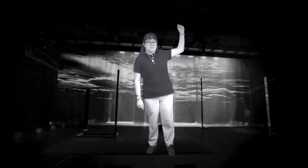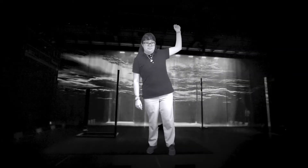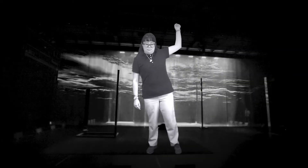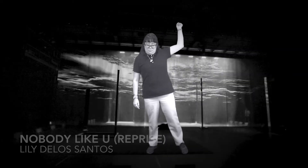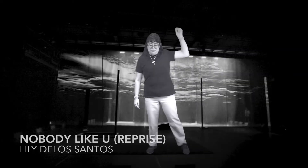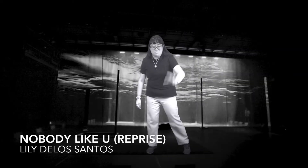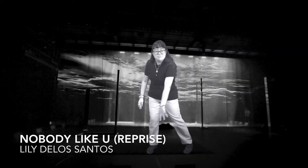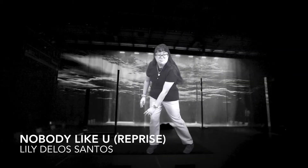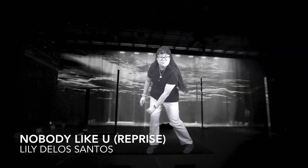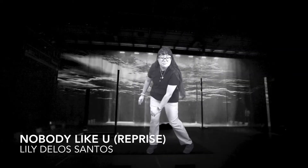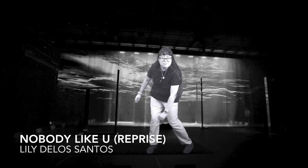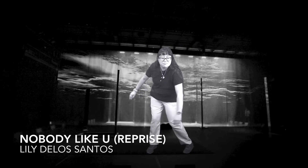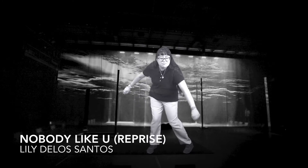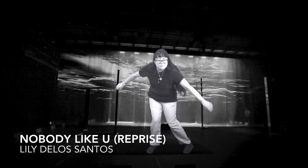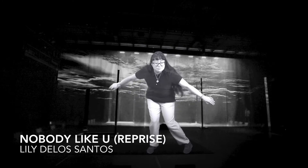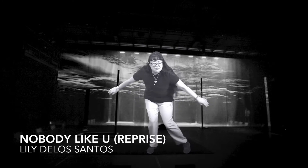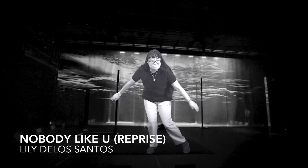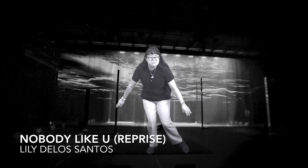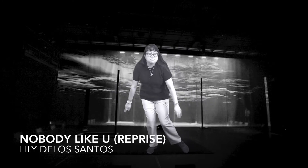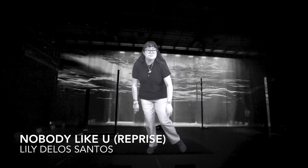We'll be